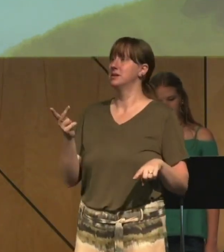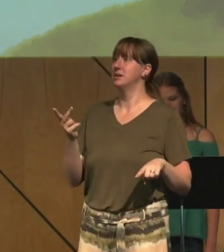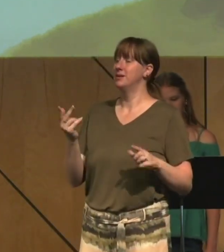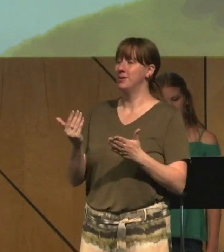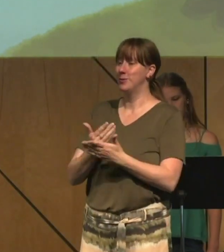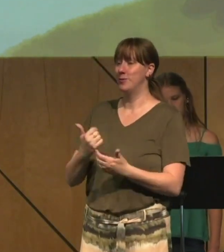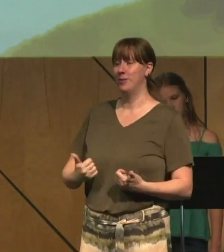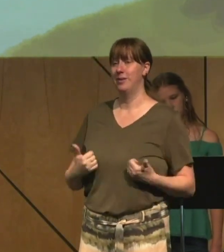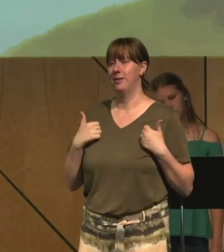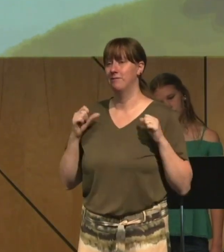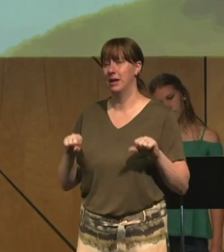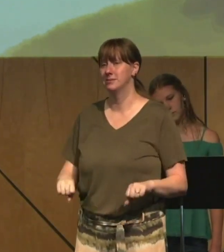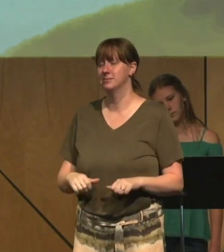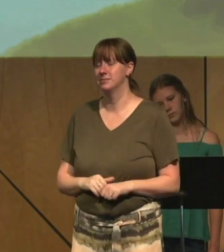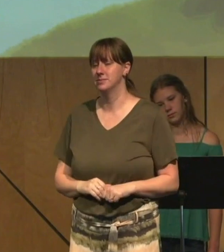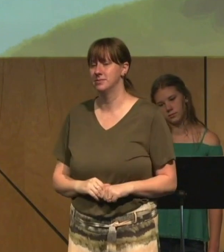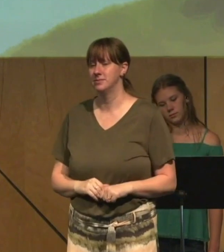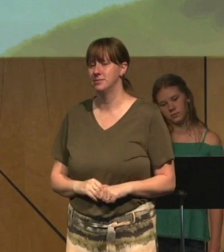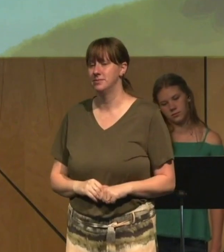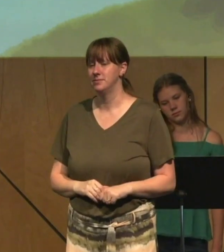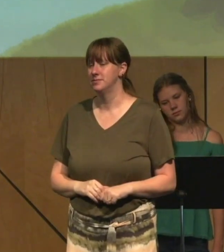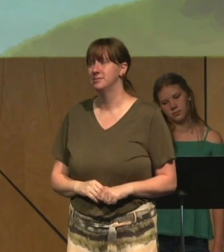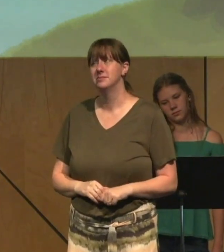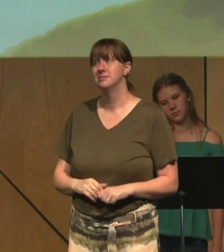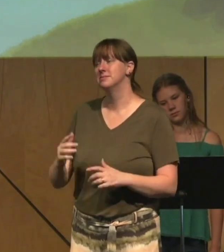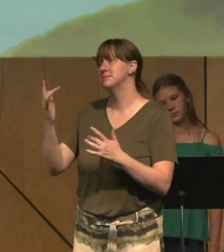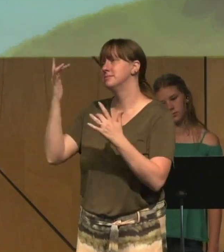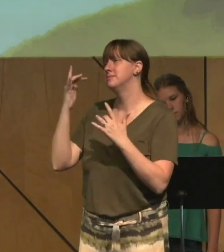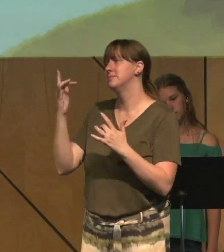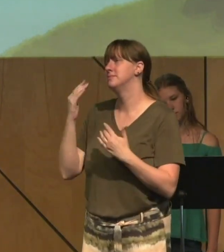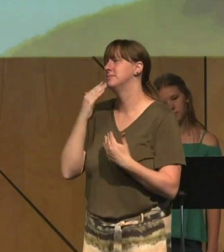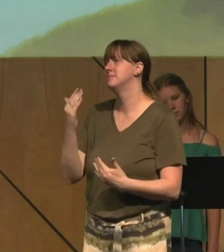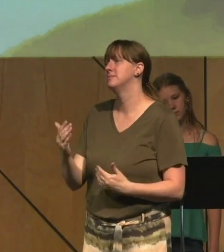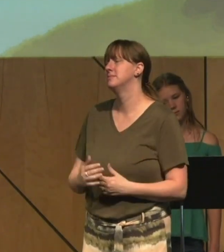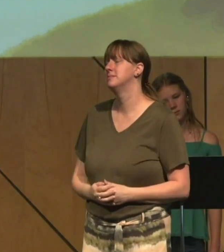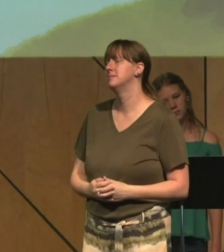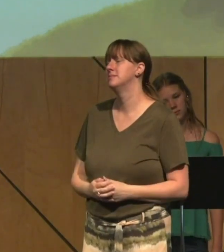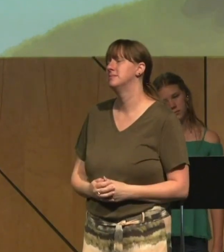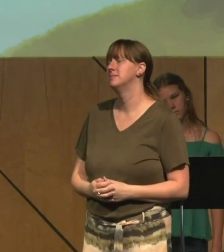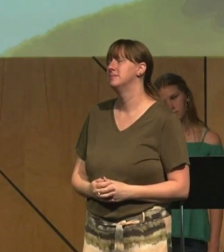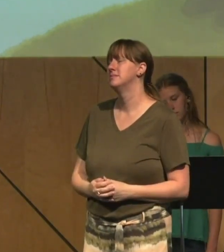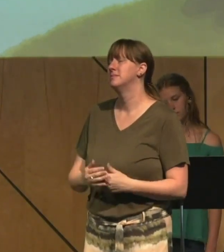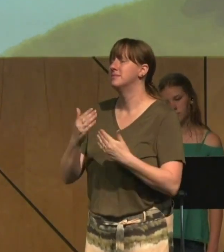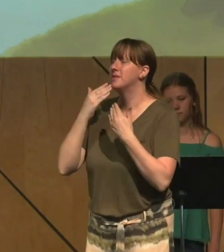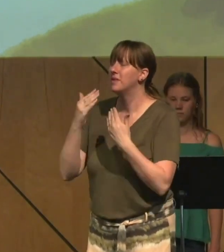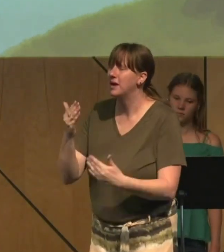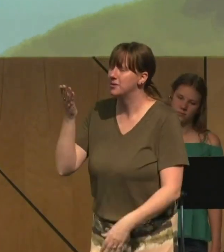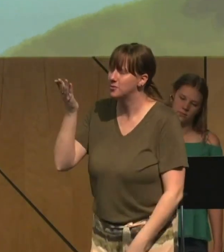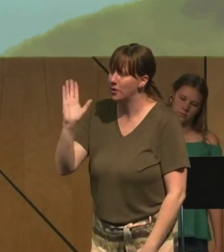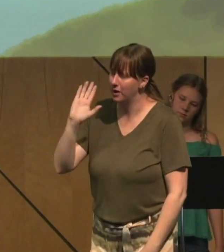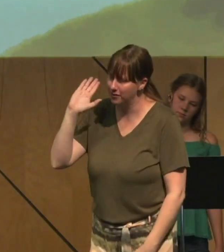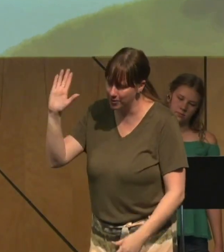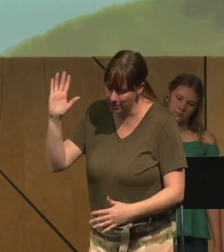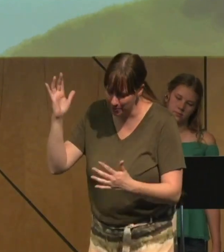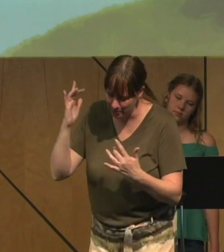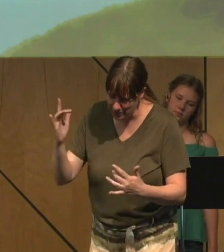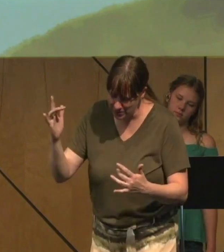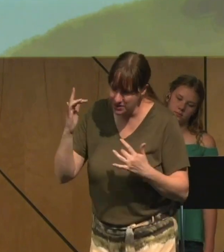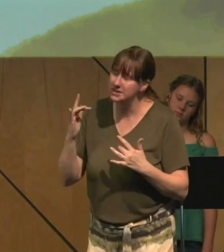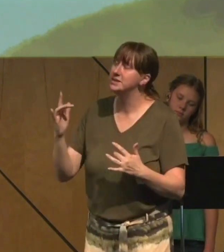We are at your mercy, Lord God. Thank you for being a God who loves to give mercy. You delight to give mercy.